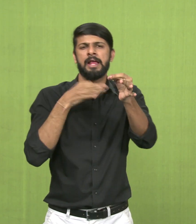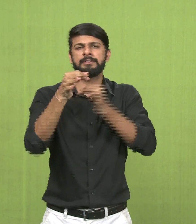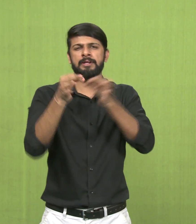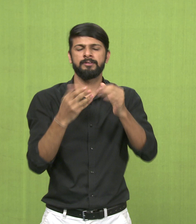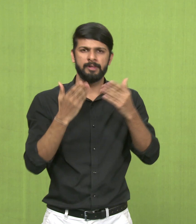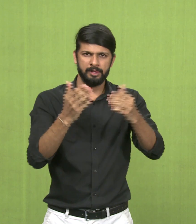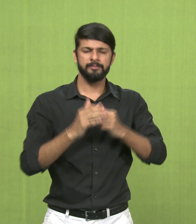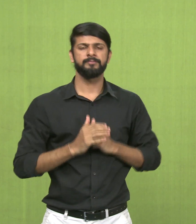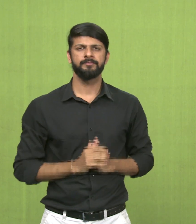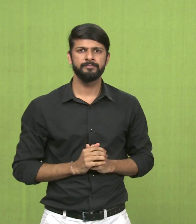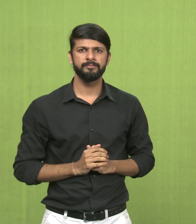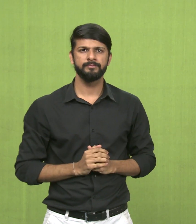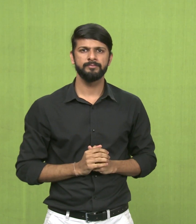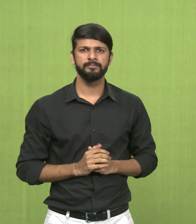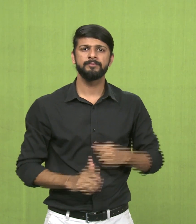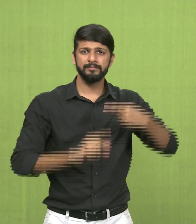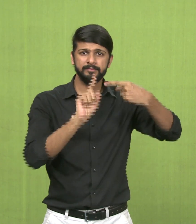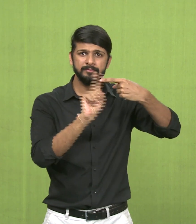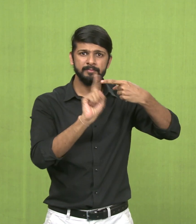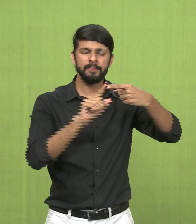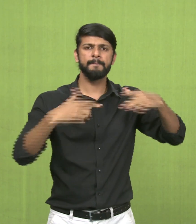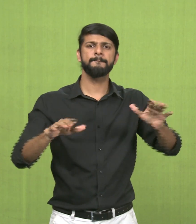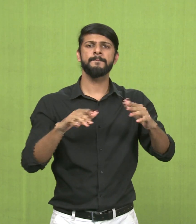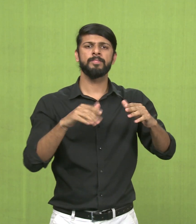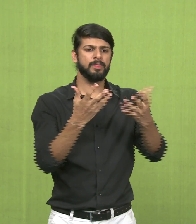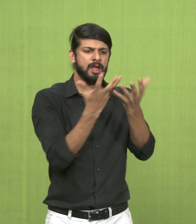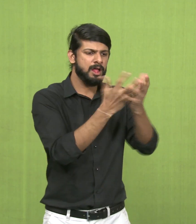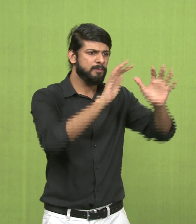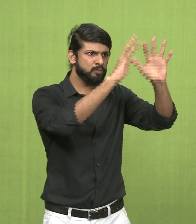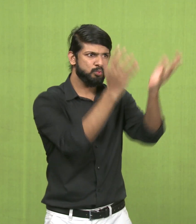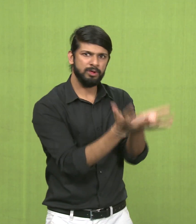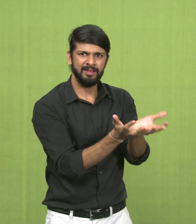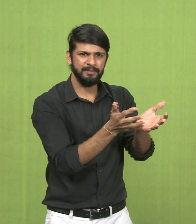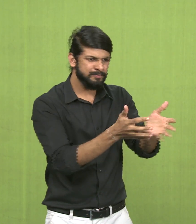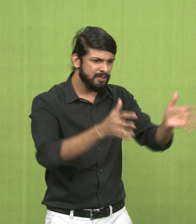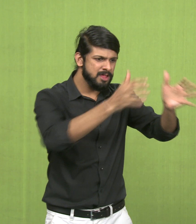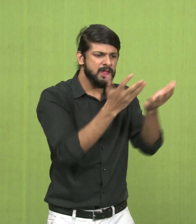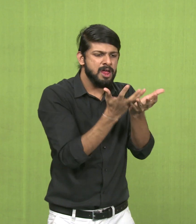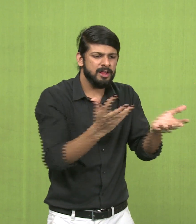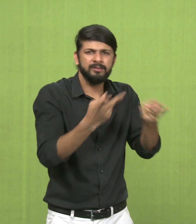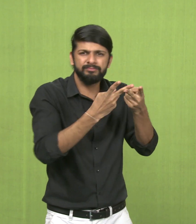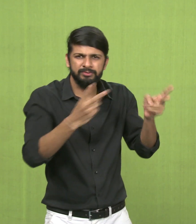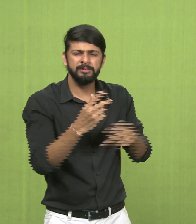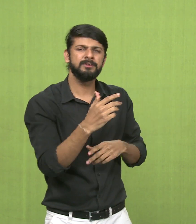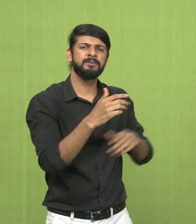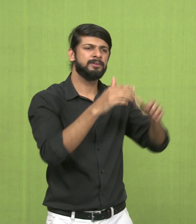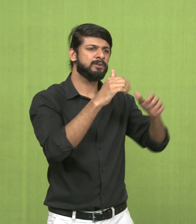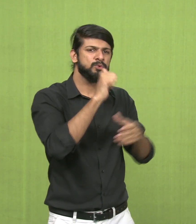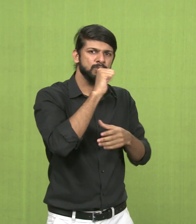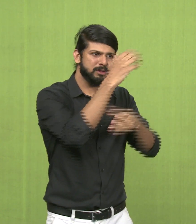of the artist's idea and the message. For example, still